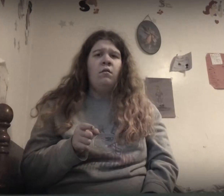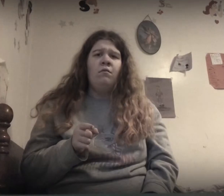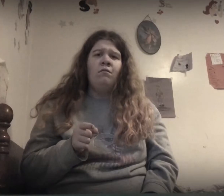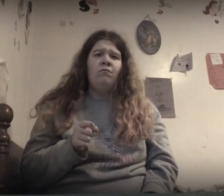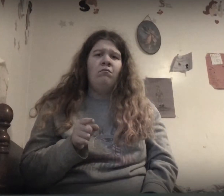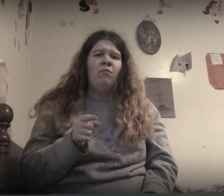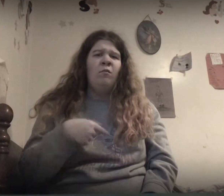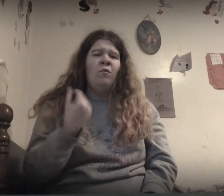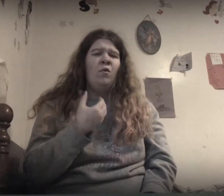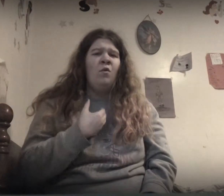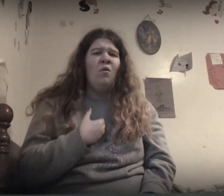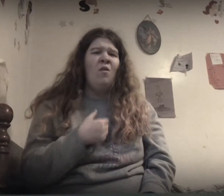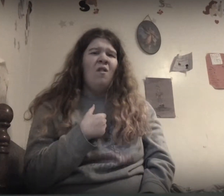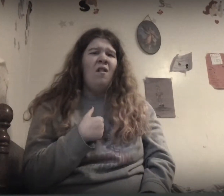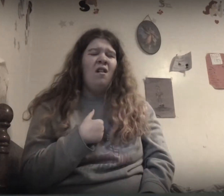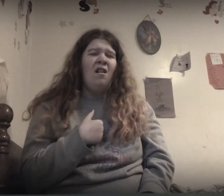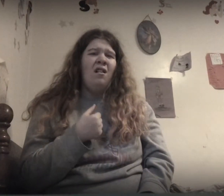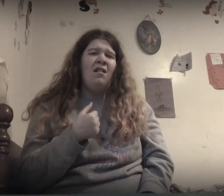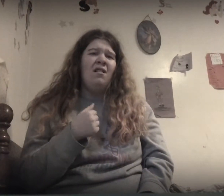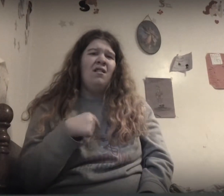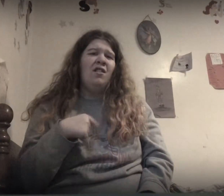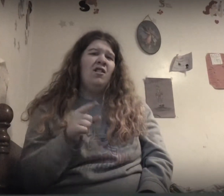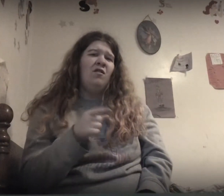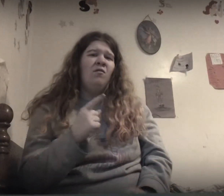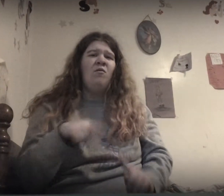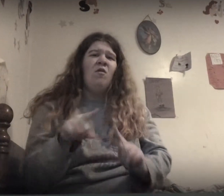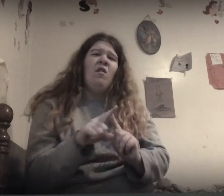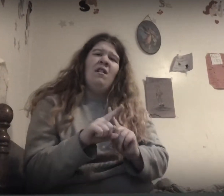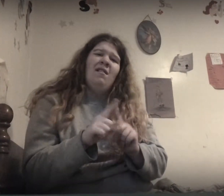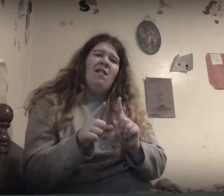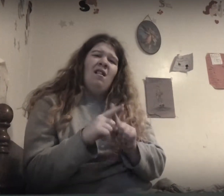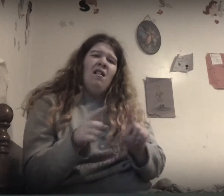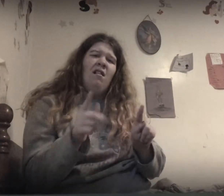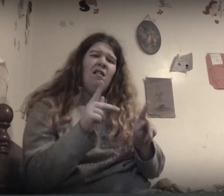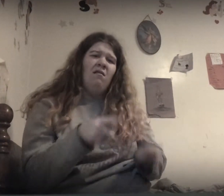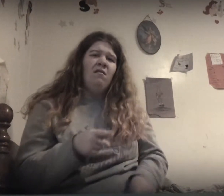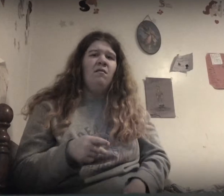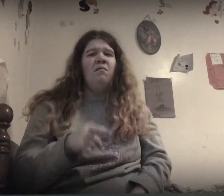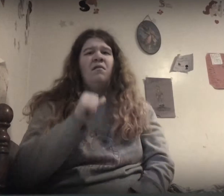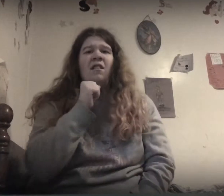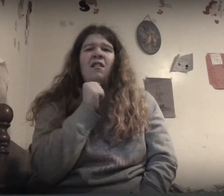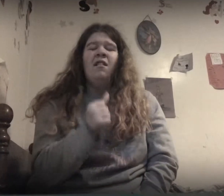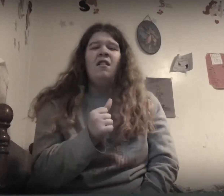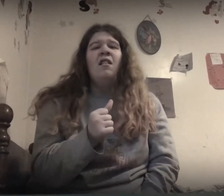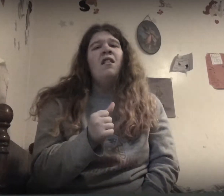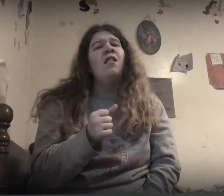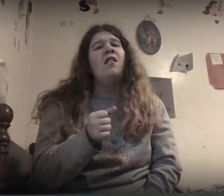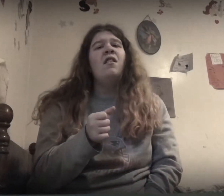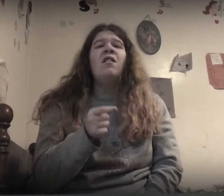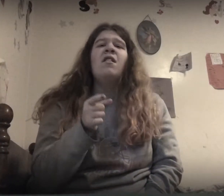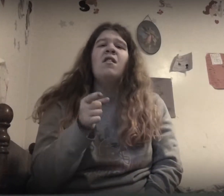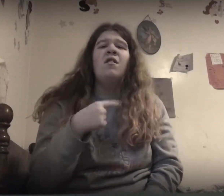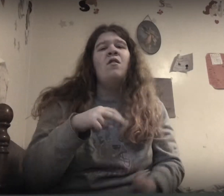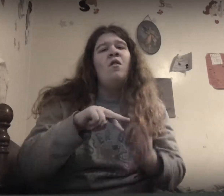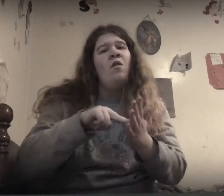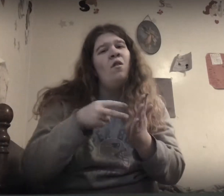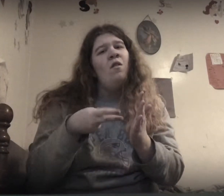Don't you ever wish you were someone else? You